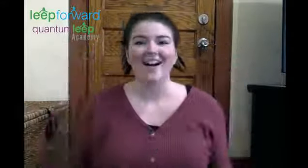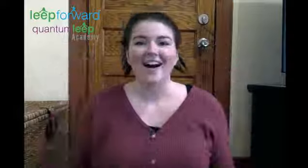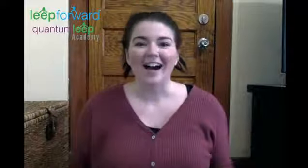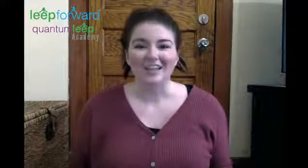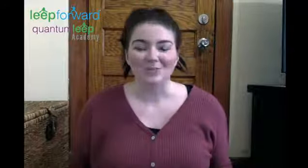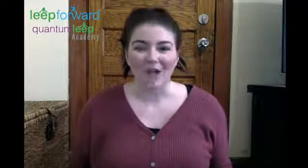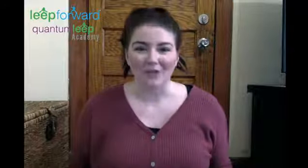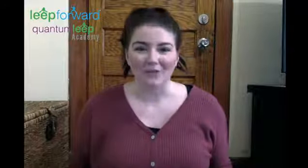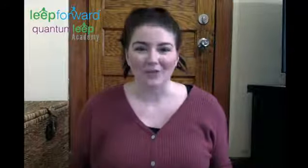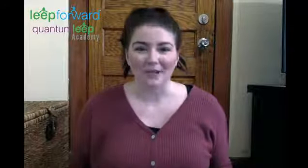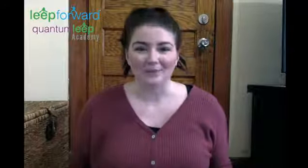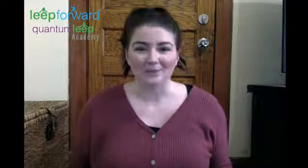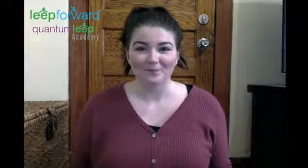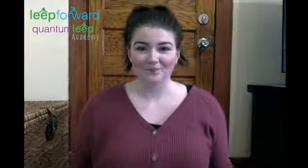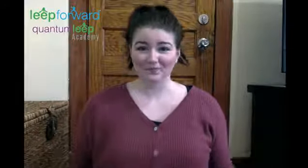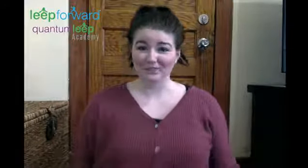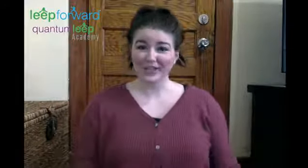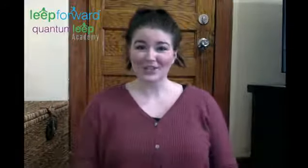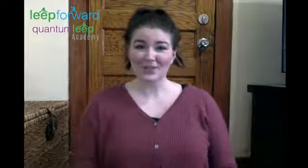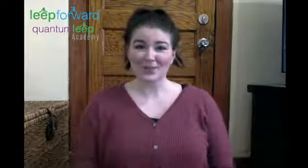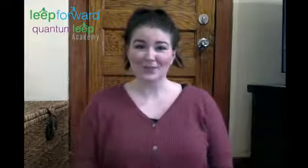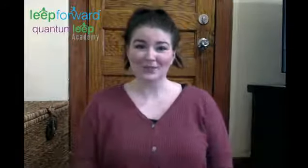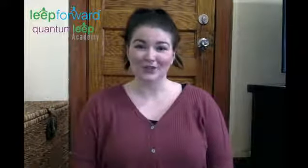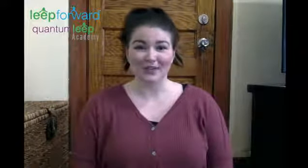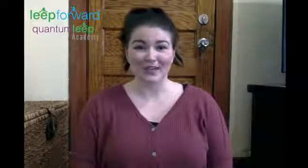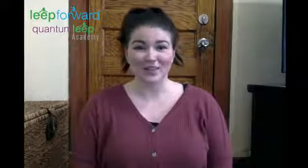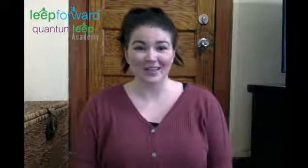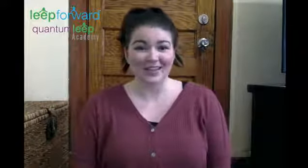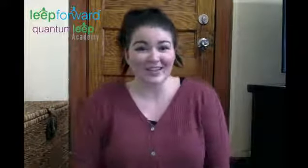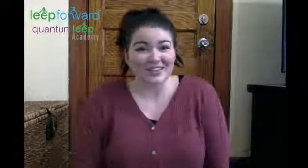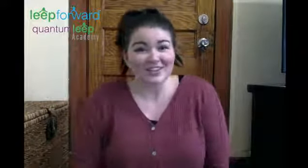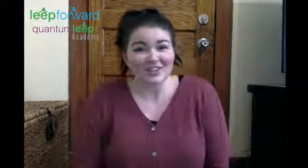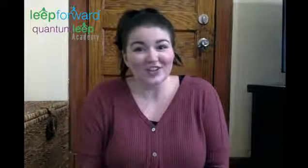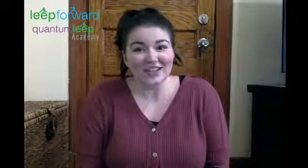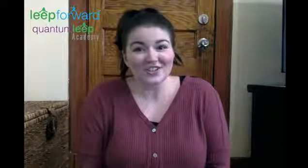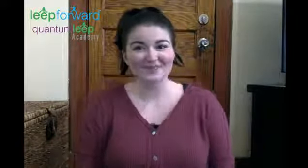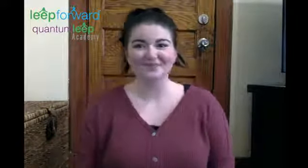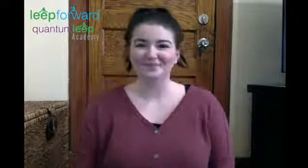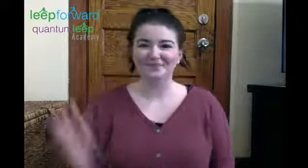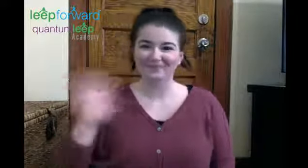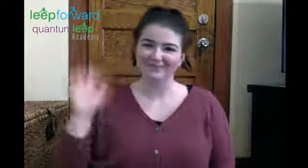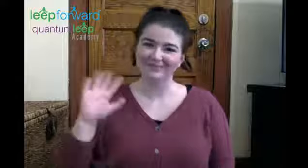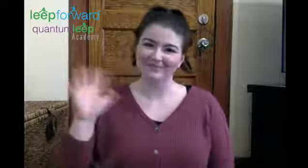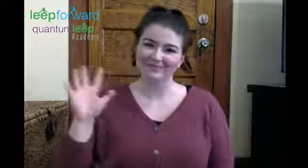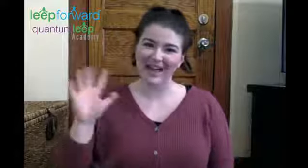Awesome job, everyone. Thank you so much for joining me in our little stretch. Bye.